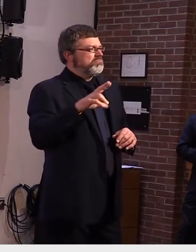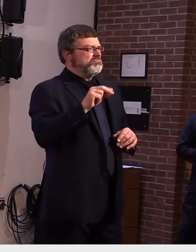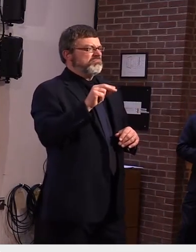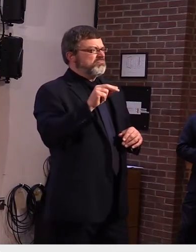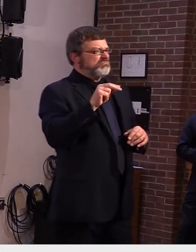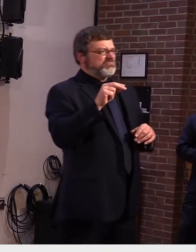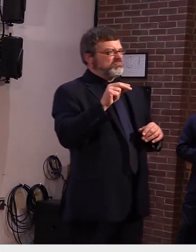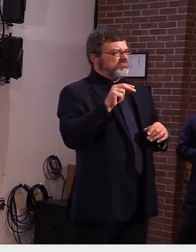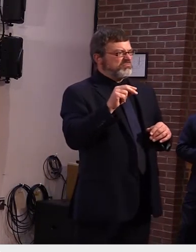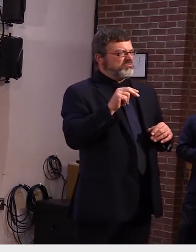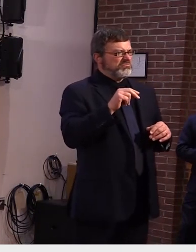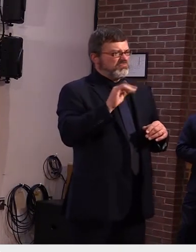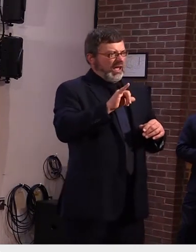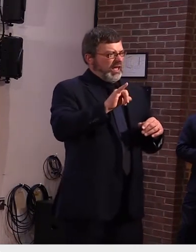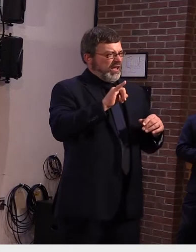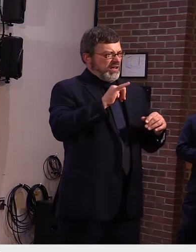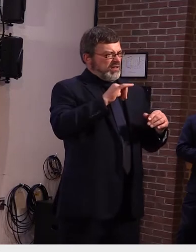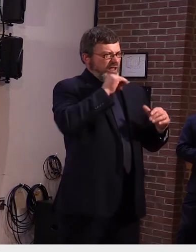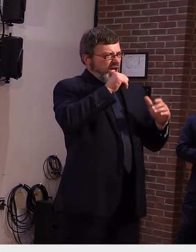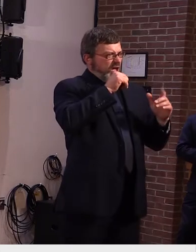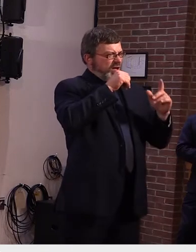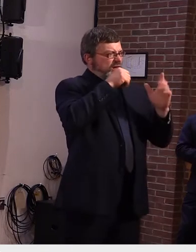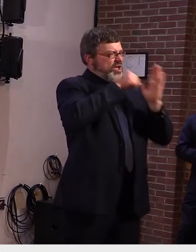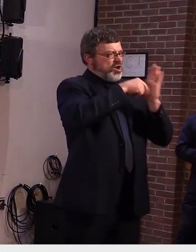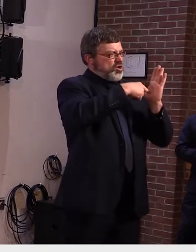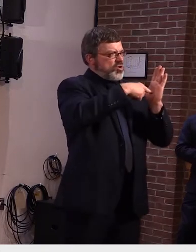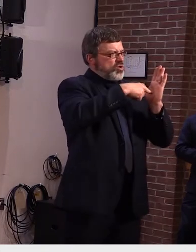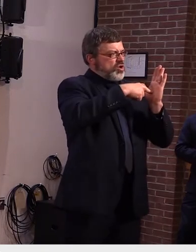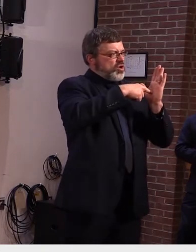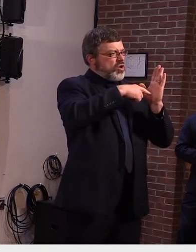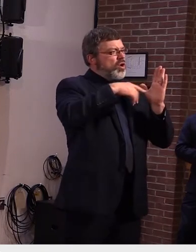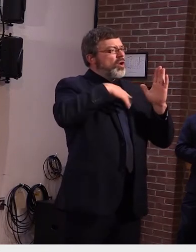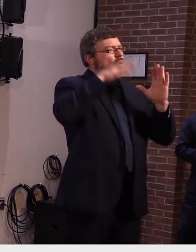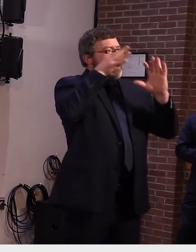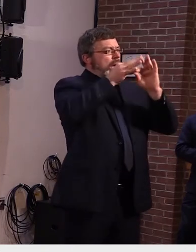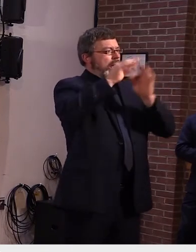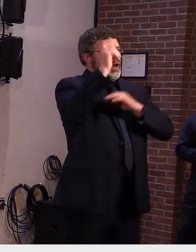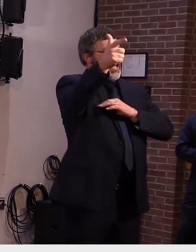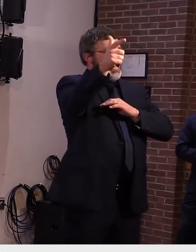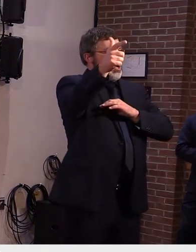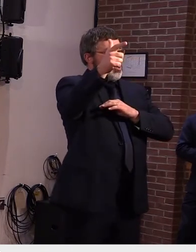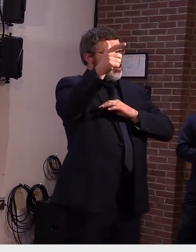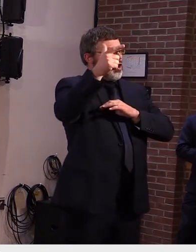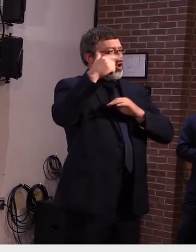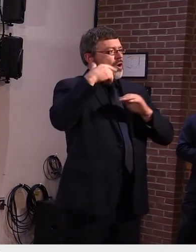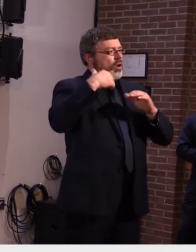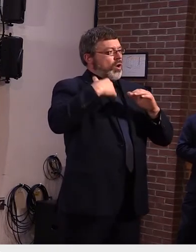um we'll we'll just have to react to that in the future it's more about the the grid and so forth